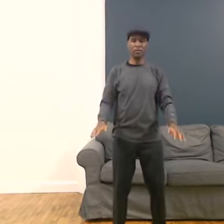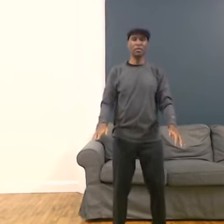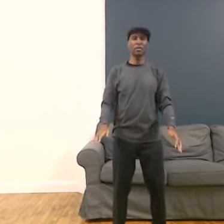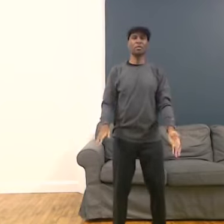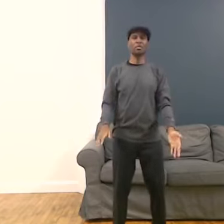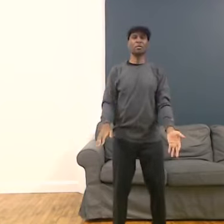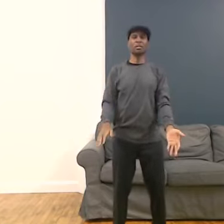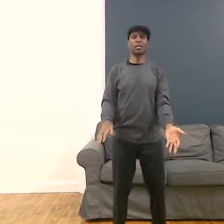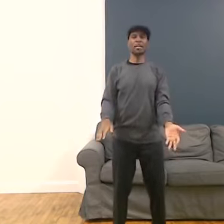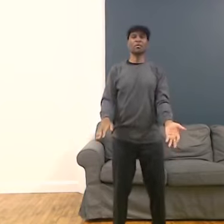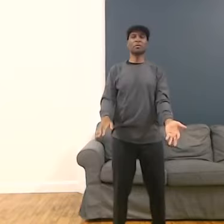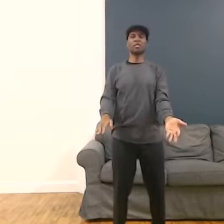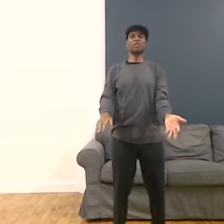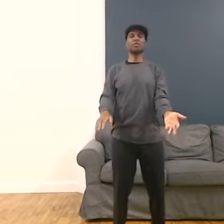That's a good last transition.